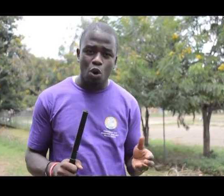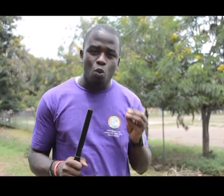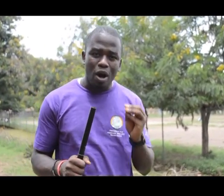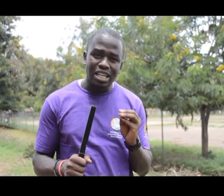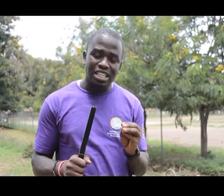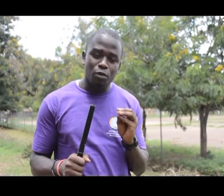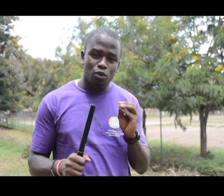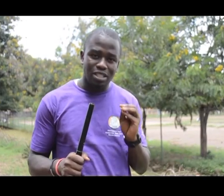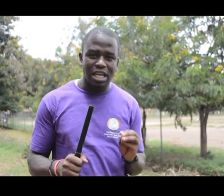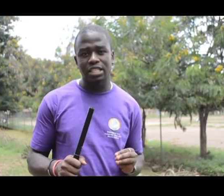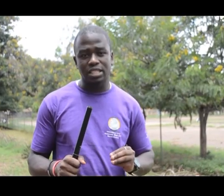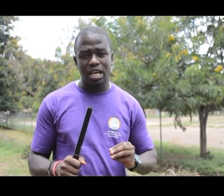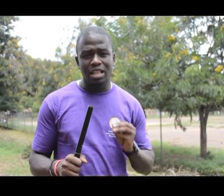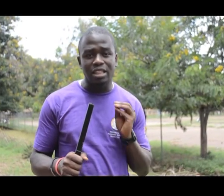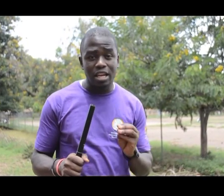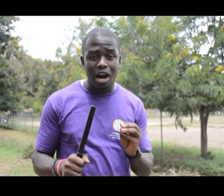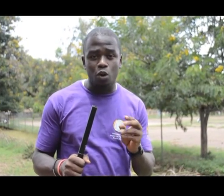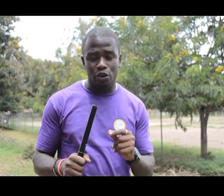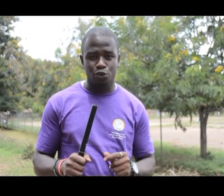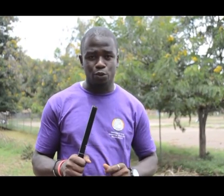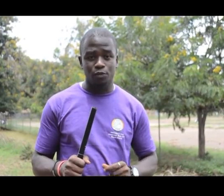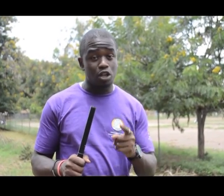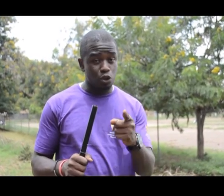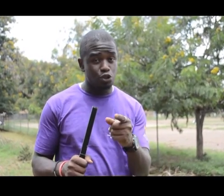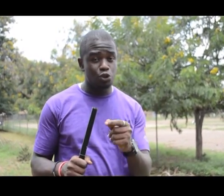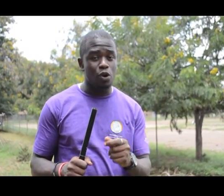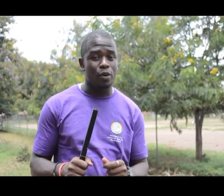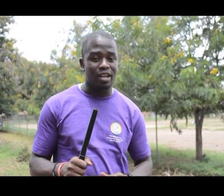what are some of those challenges that they are going through. Don't you go away.